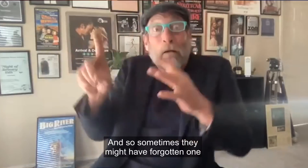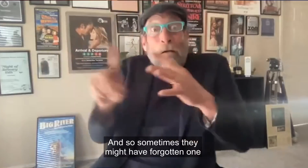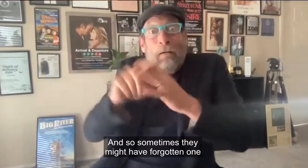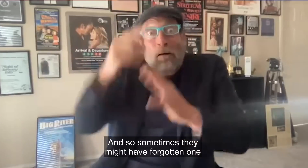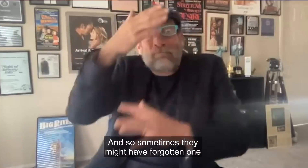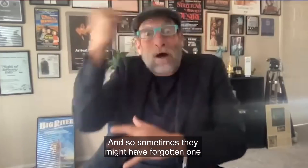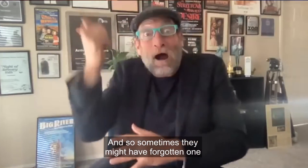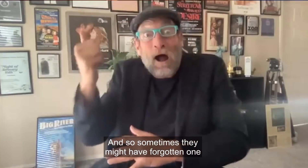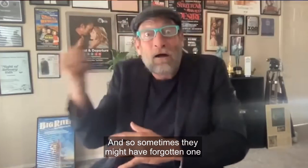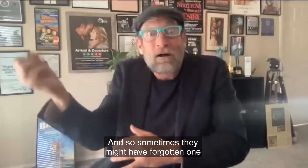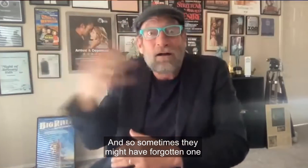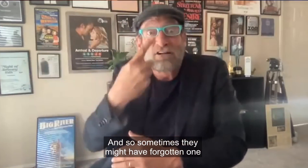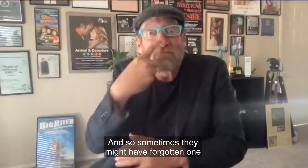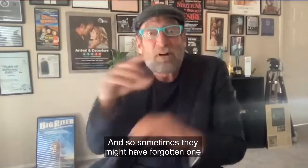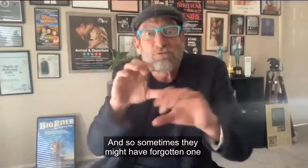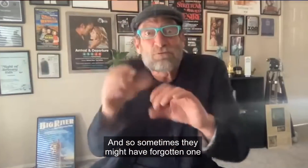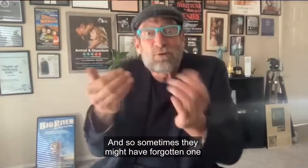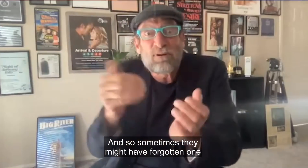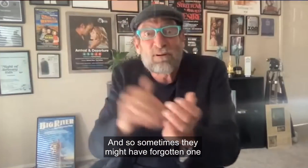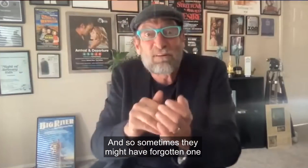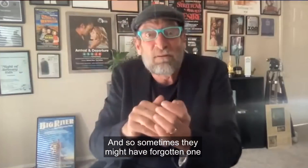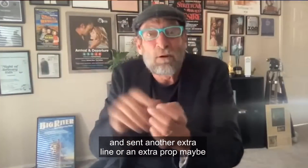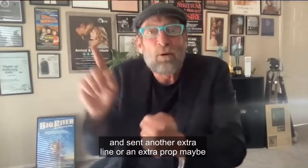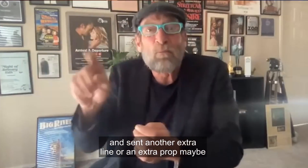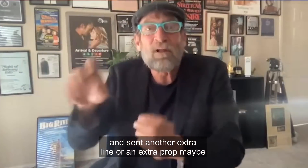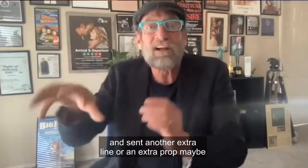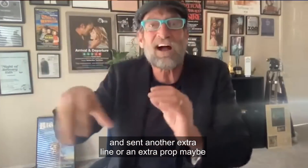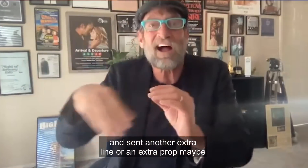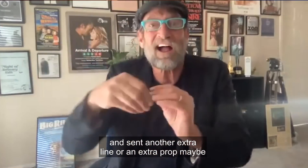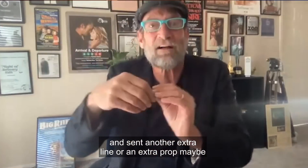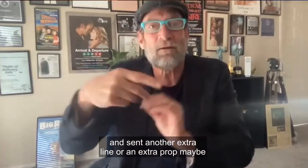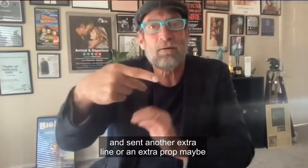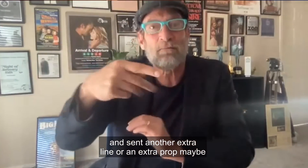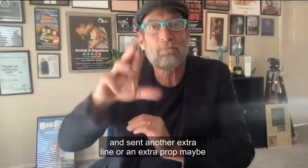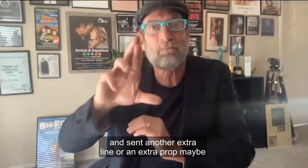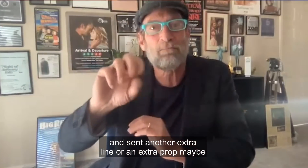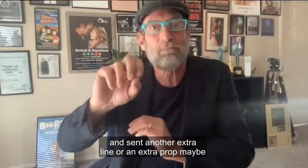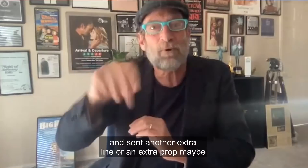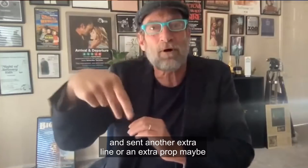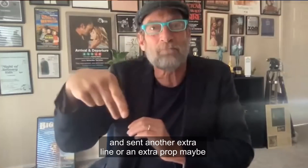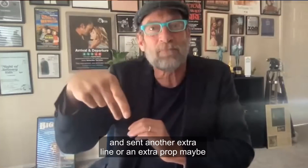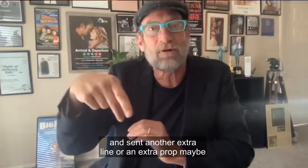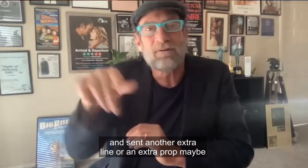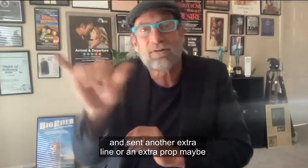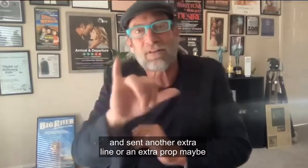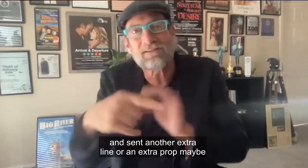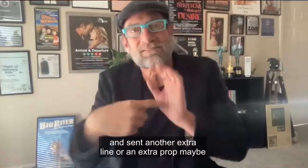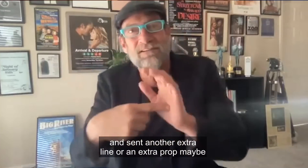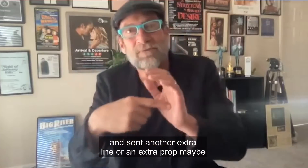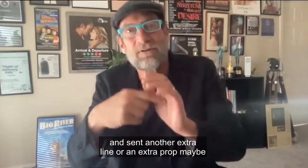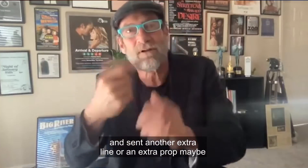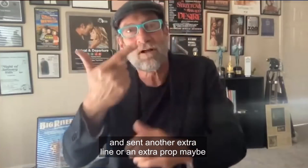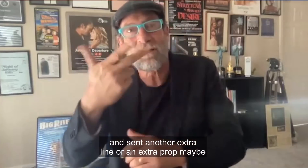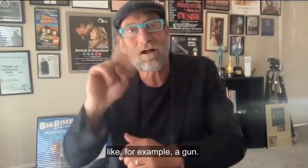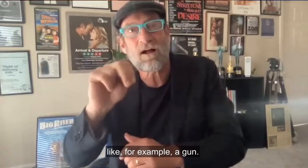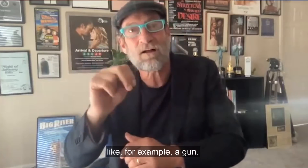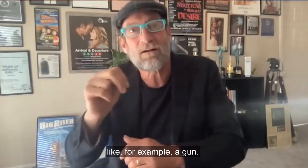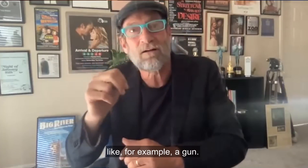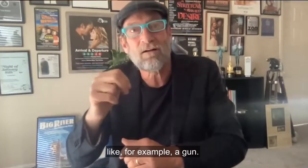so sometimes they might have forgotten one and sent another extra line or an extra prop maybe. Like for example,